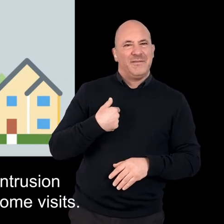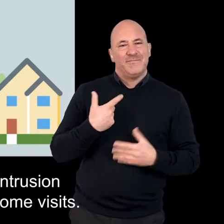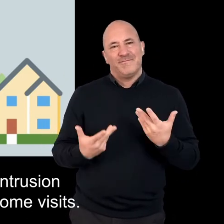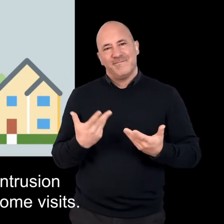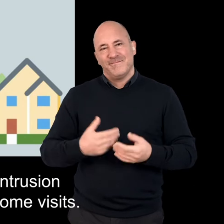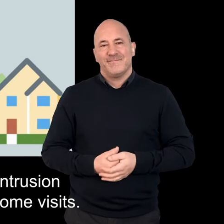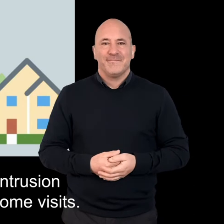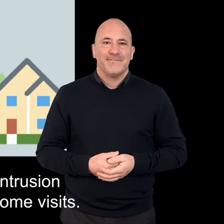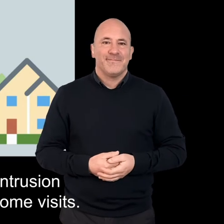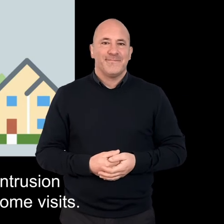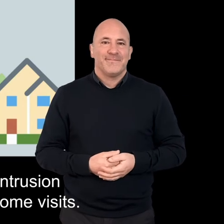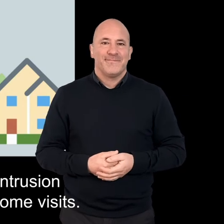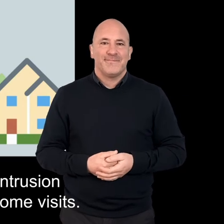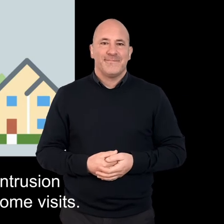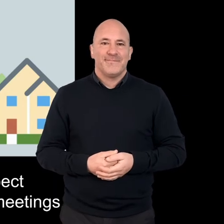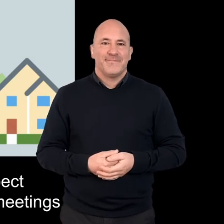visits.